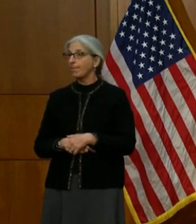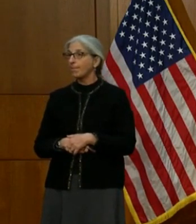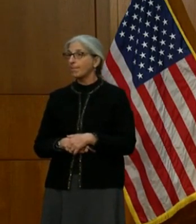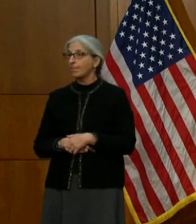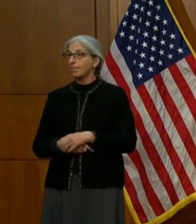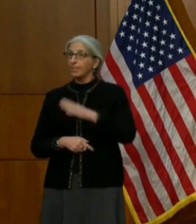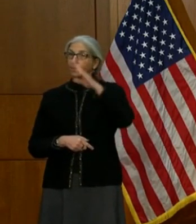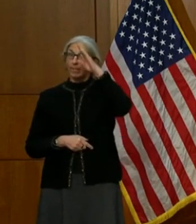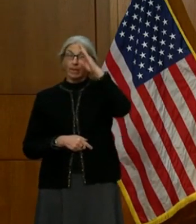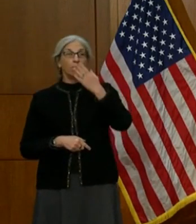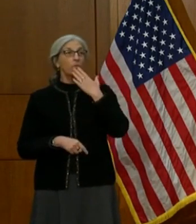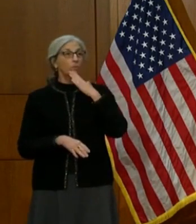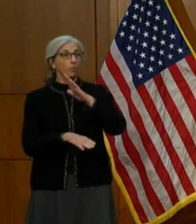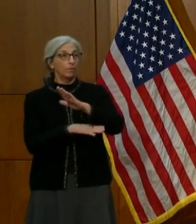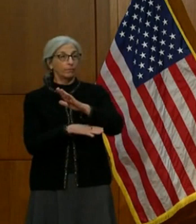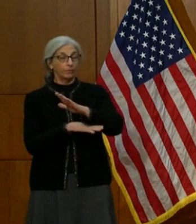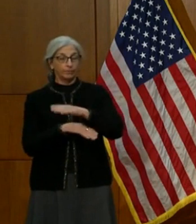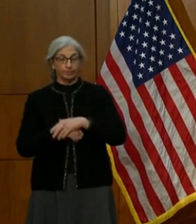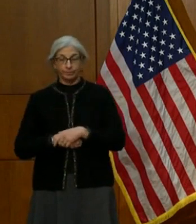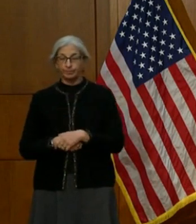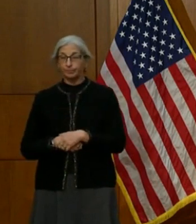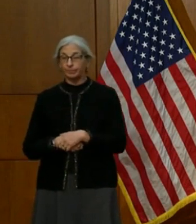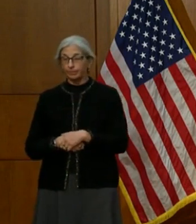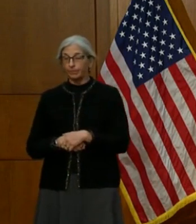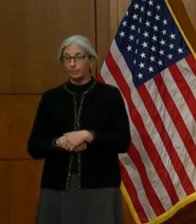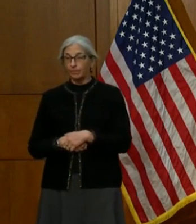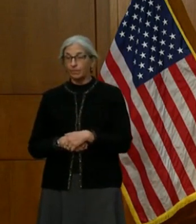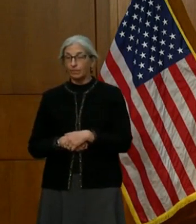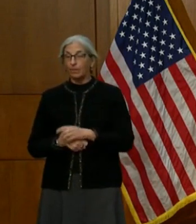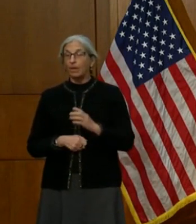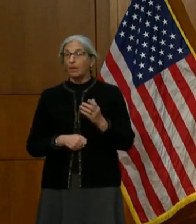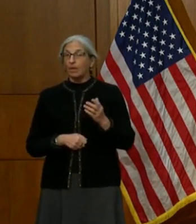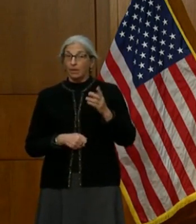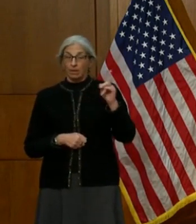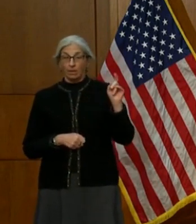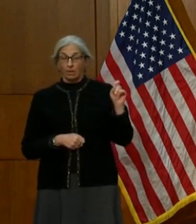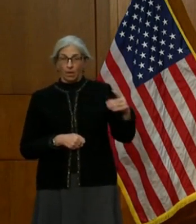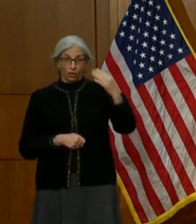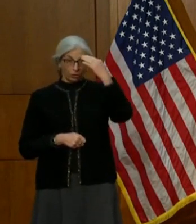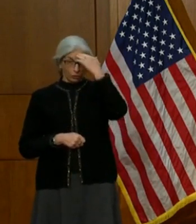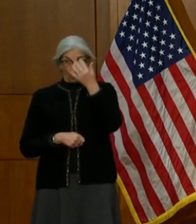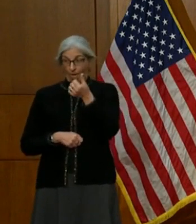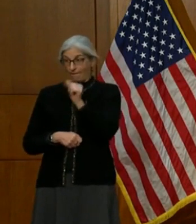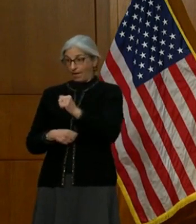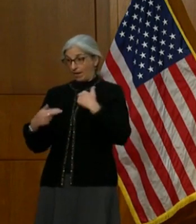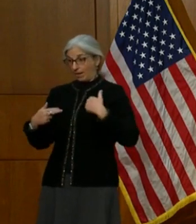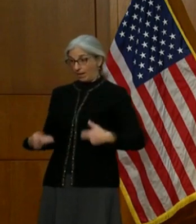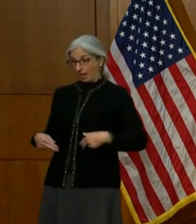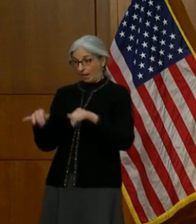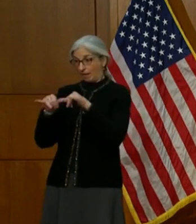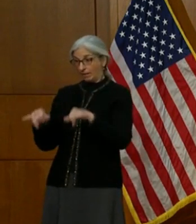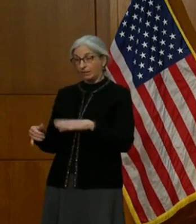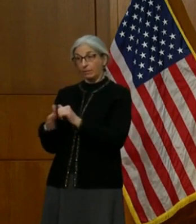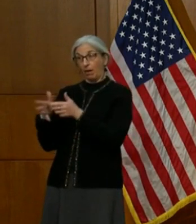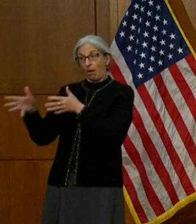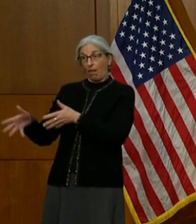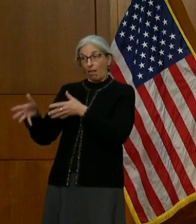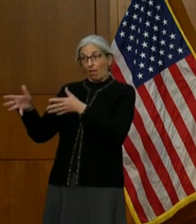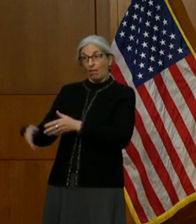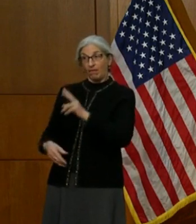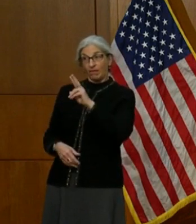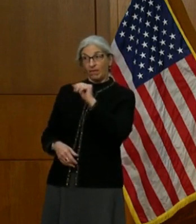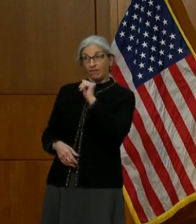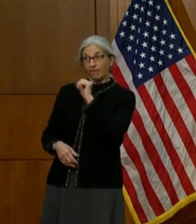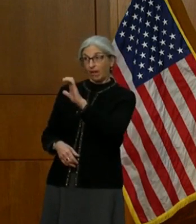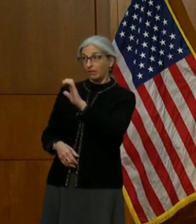Hello, good afternoon. So, Governor, are you aware of any health systems not using the vaccine they received or is vaccines going to waste?